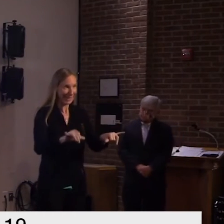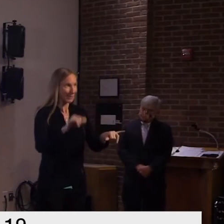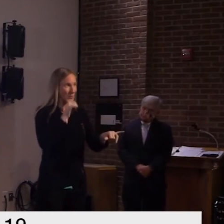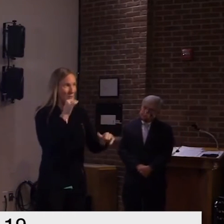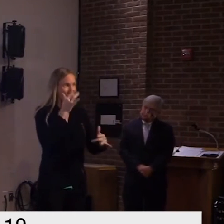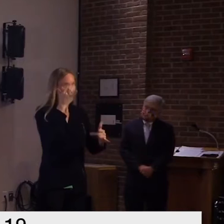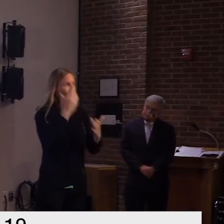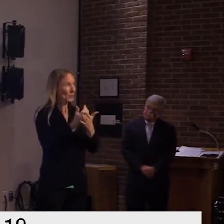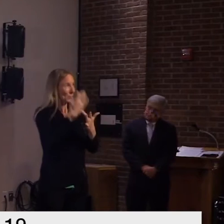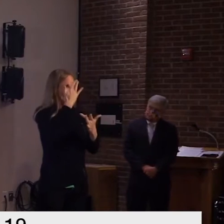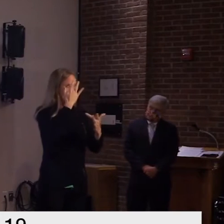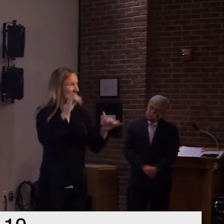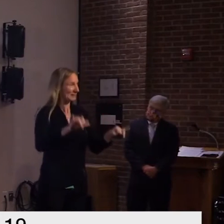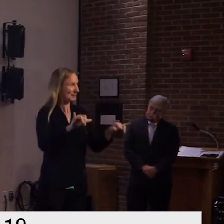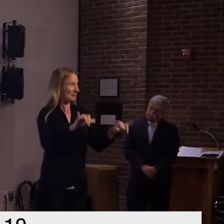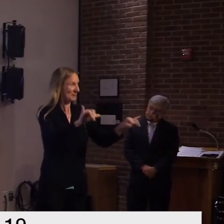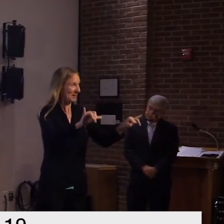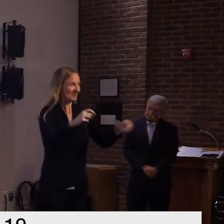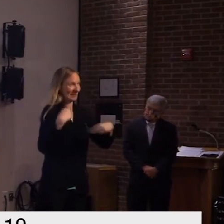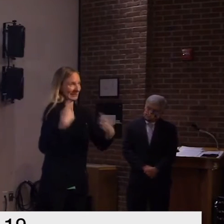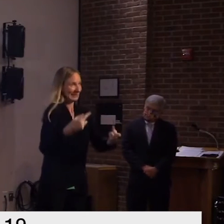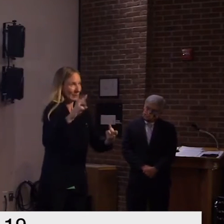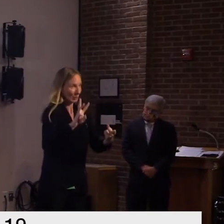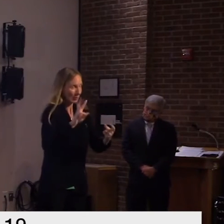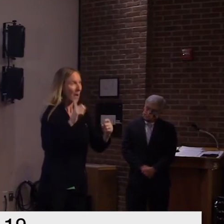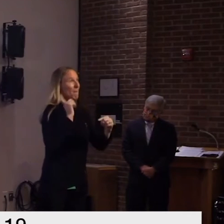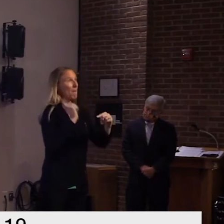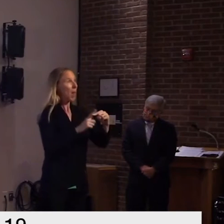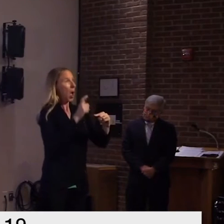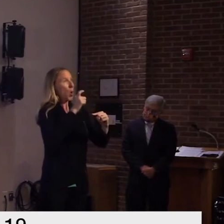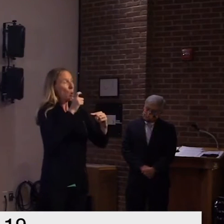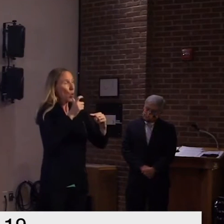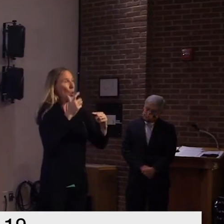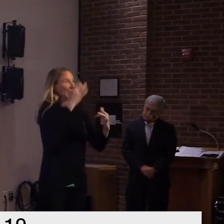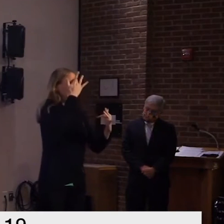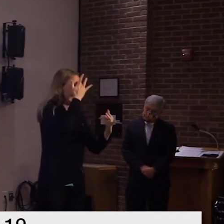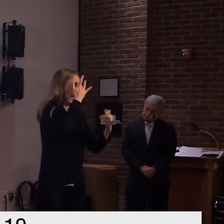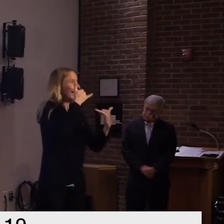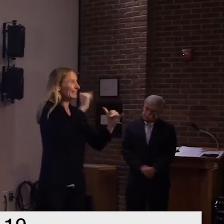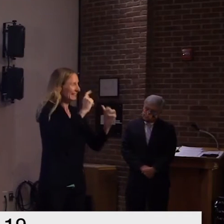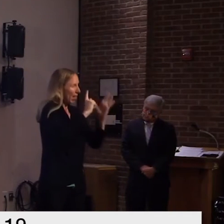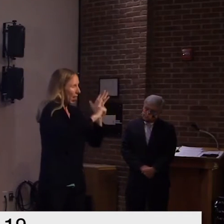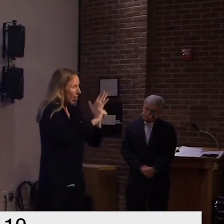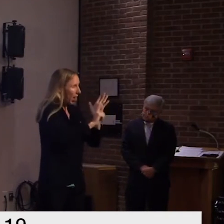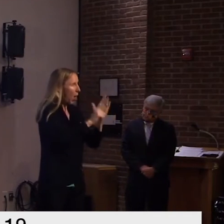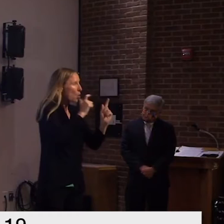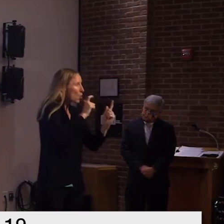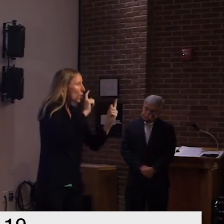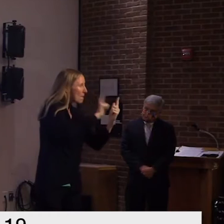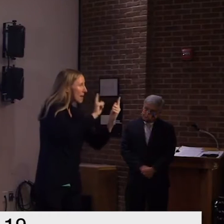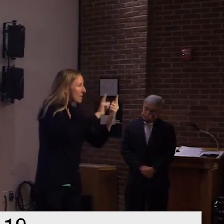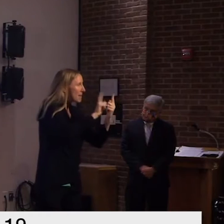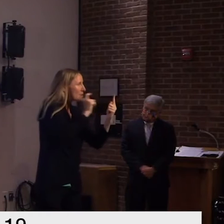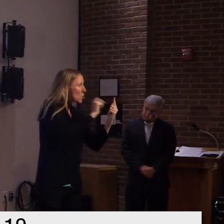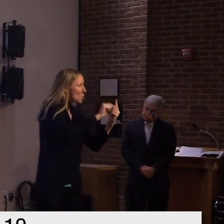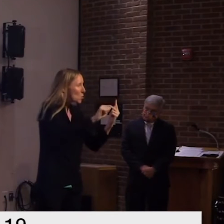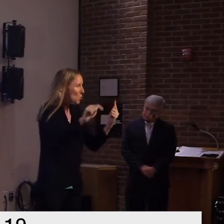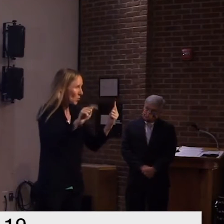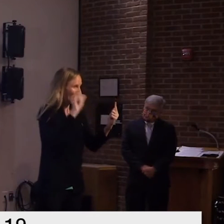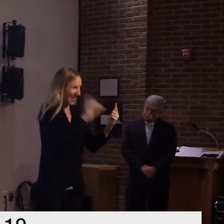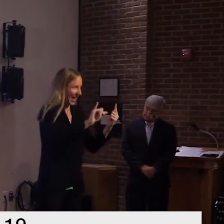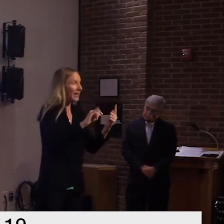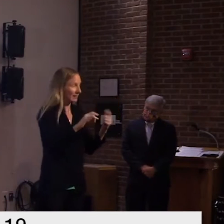follow those who have been contact traced in the pool of those contact traced 13